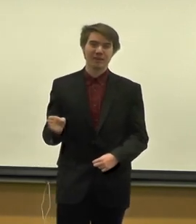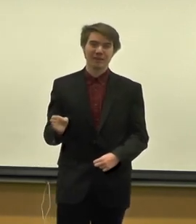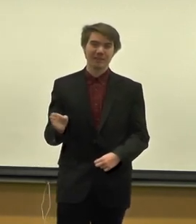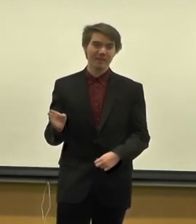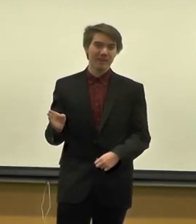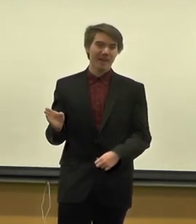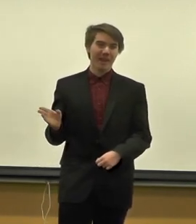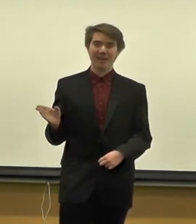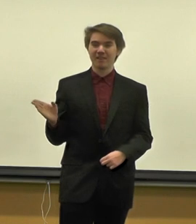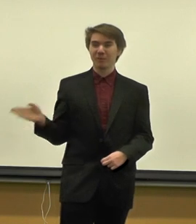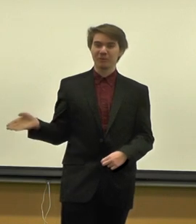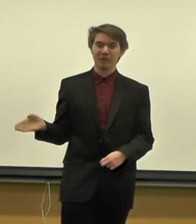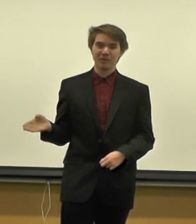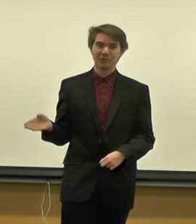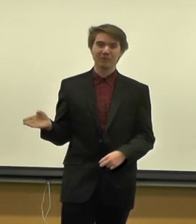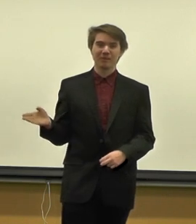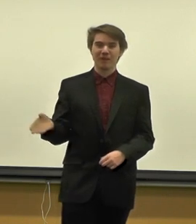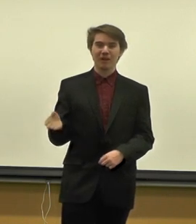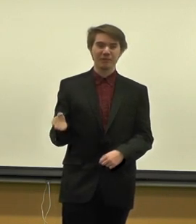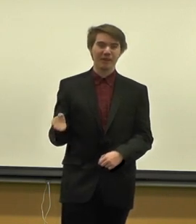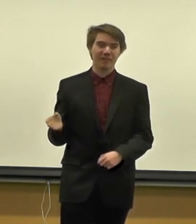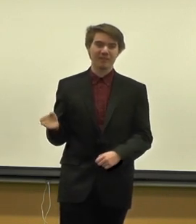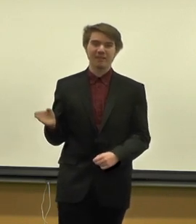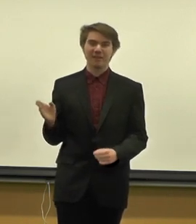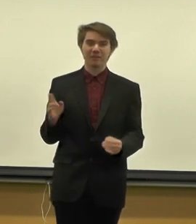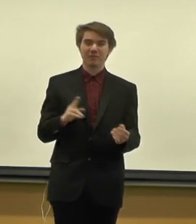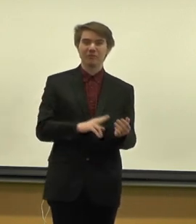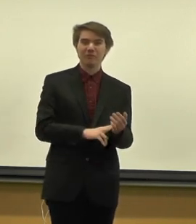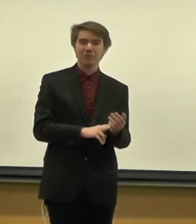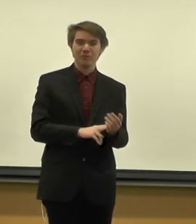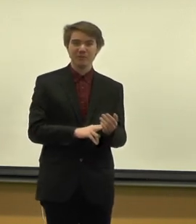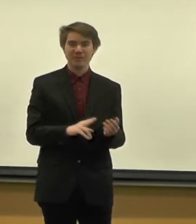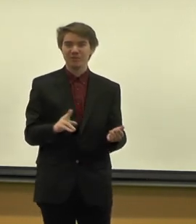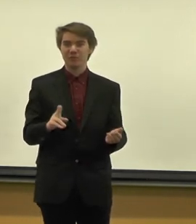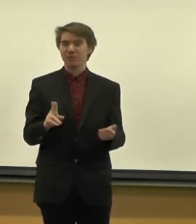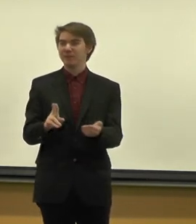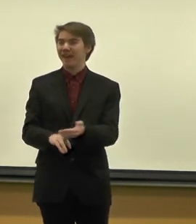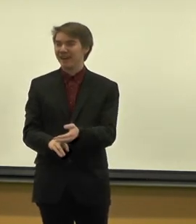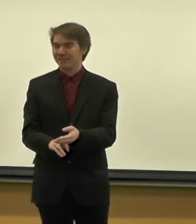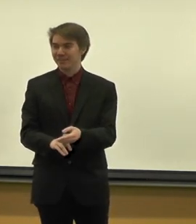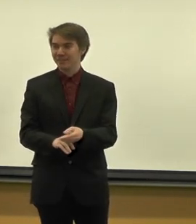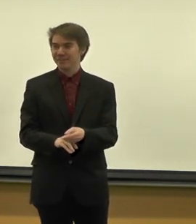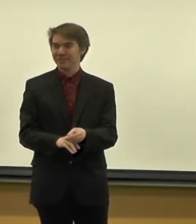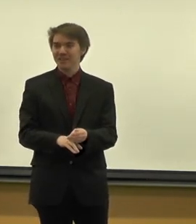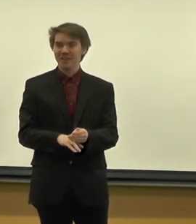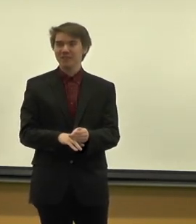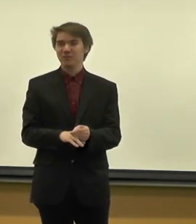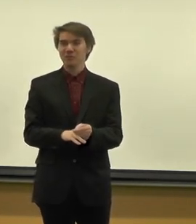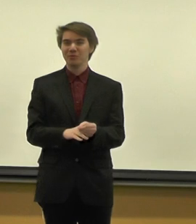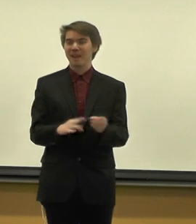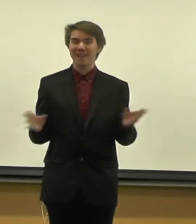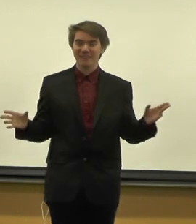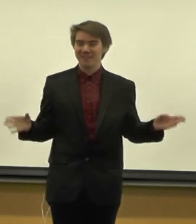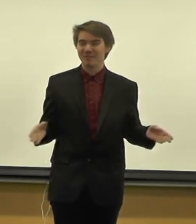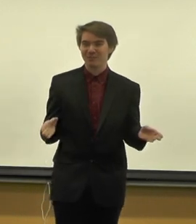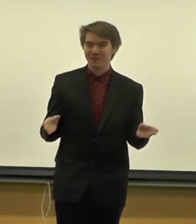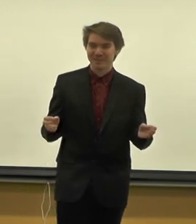on. And it was wonderful seeing all of you guys' ideas from food to catheters to anything in between.